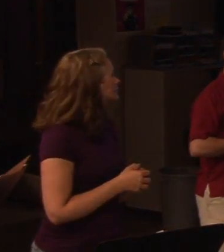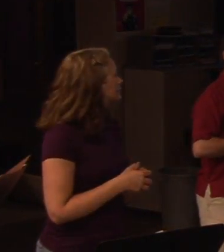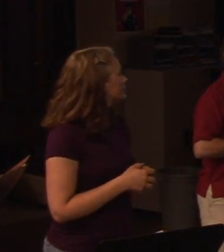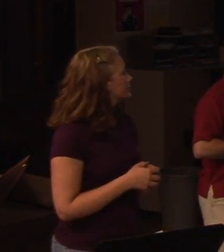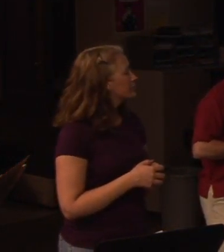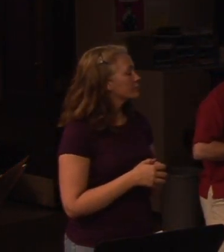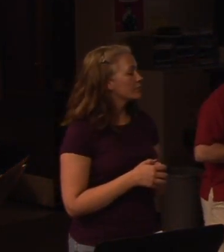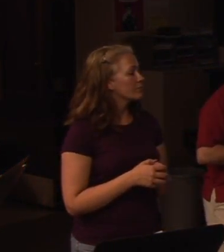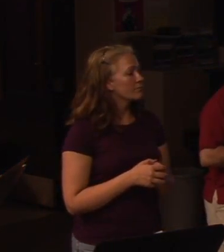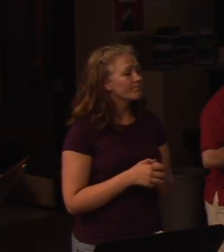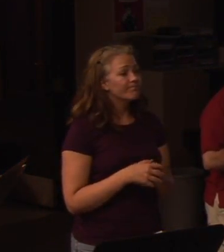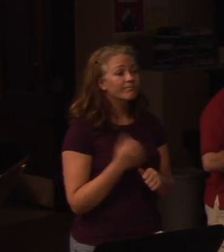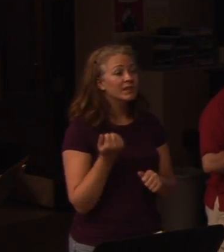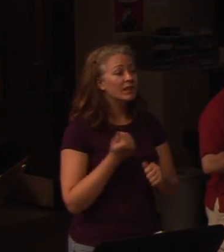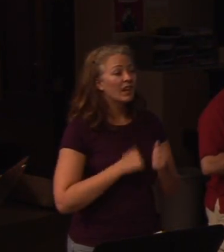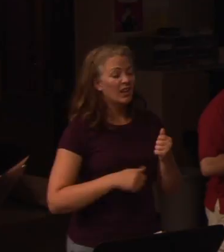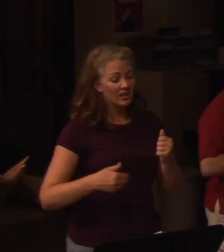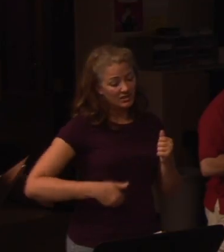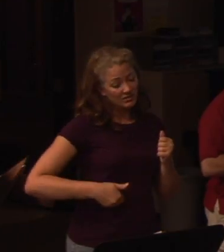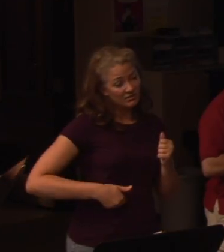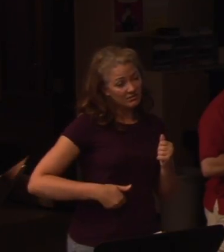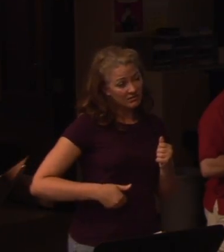Any gut reactions to that?